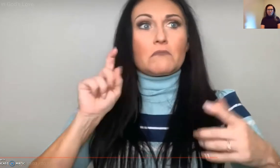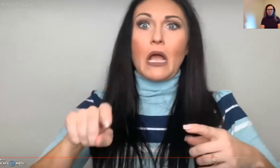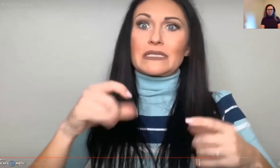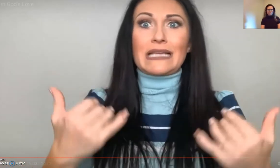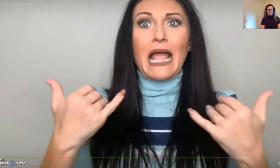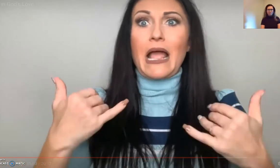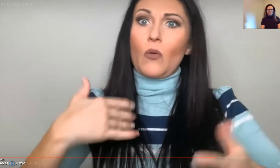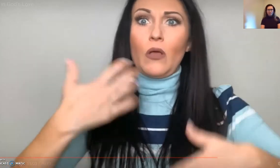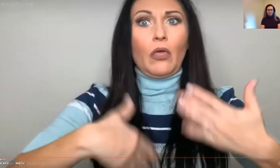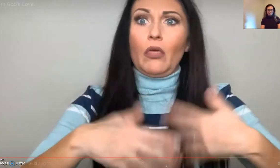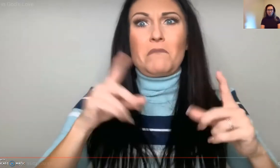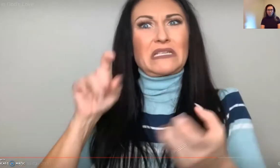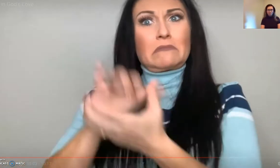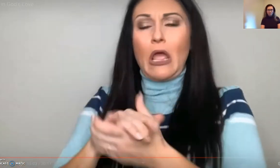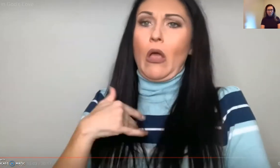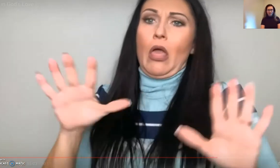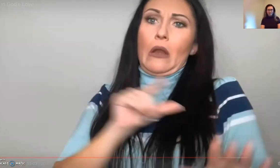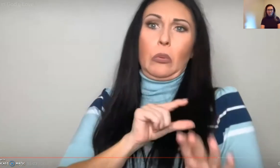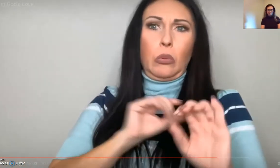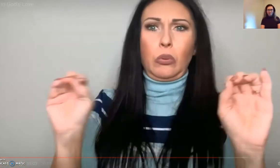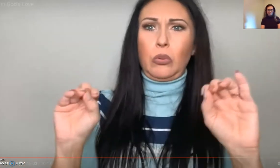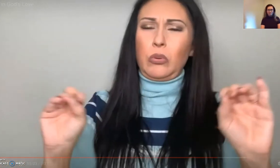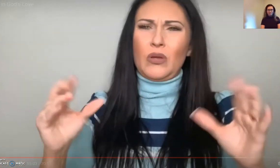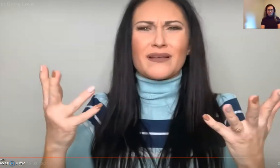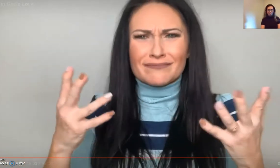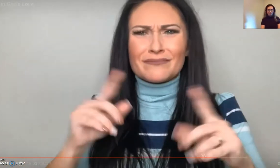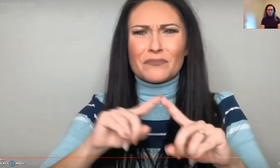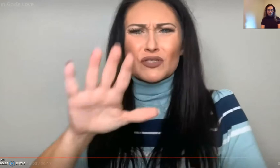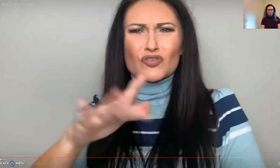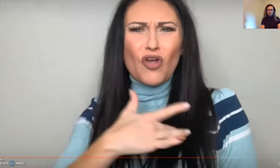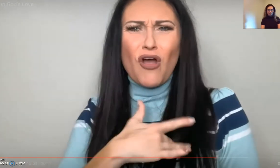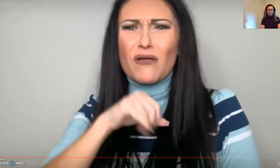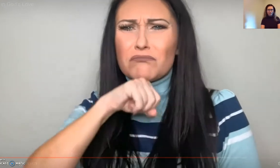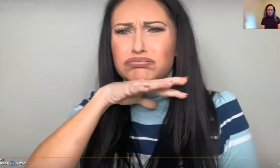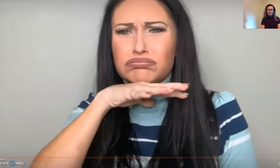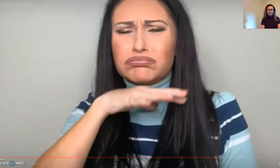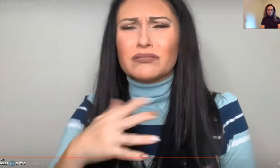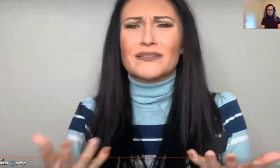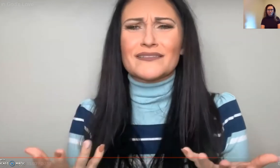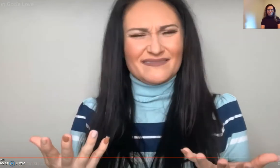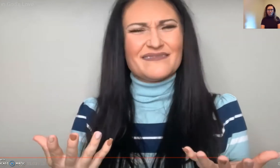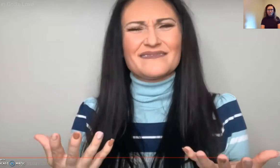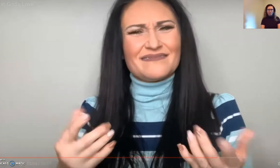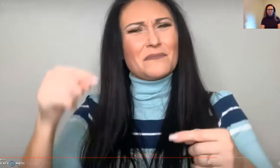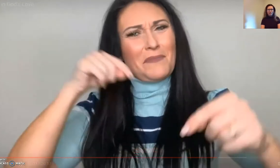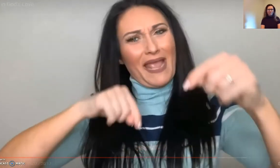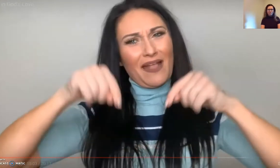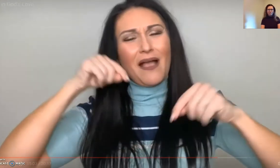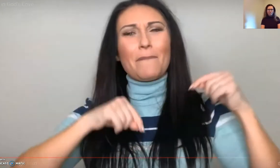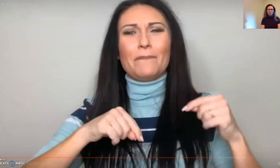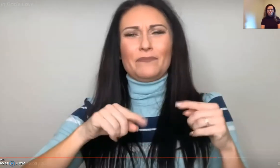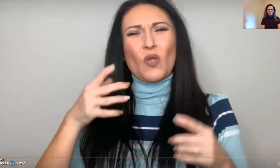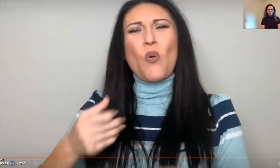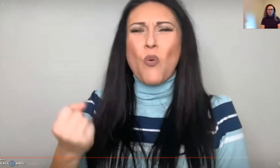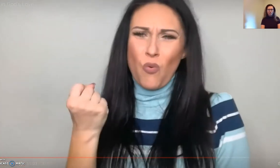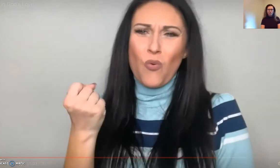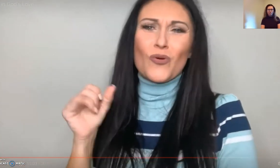sometimes we're going to feel like we're no good, but you have to change the quality of your heart.